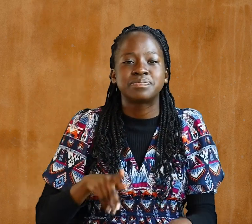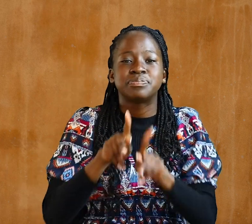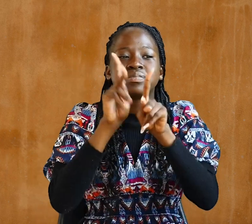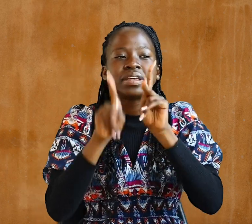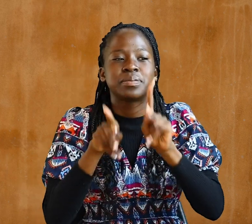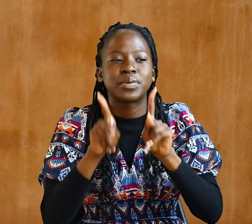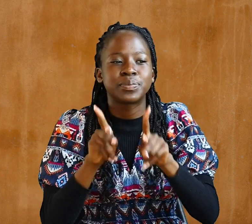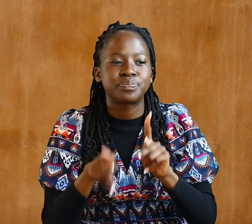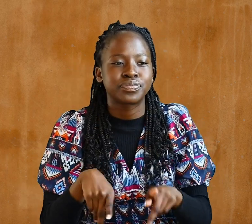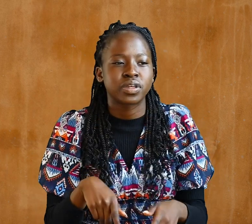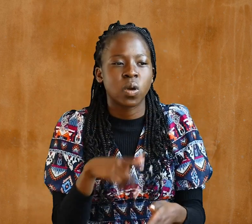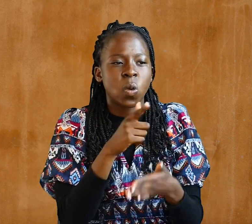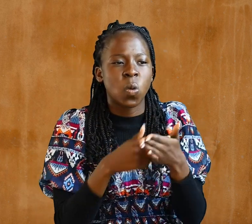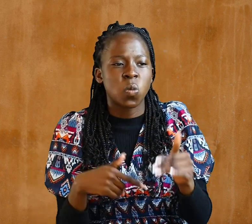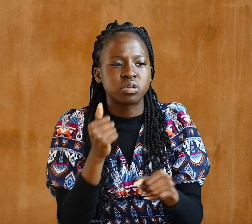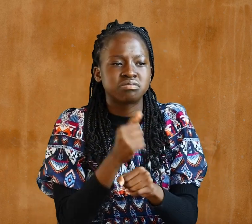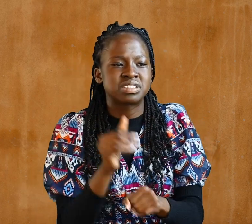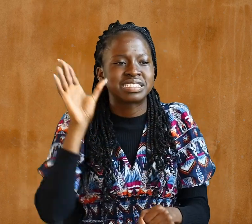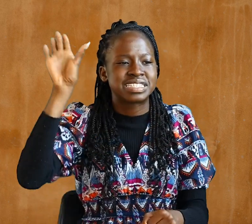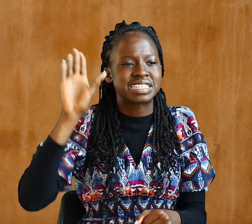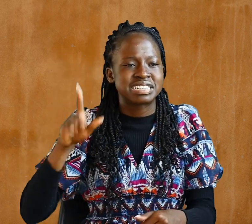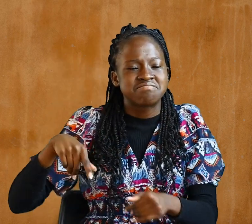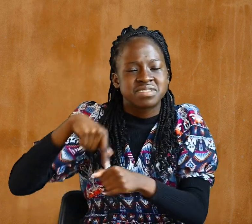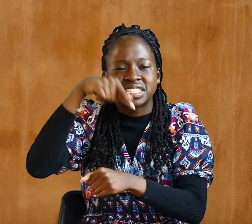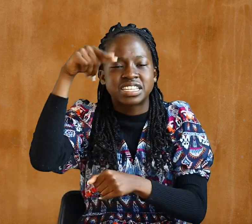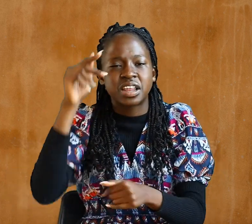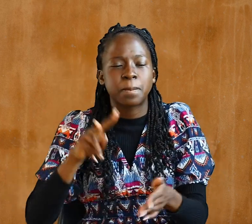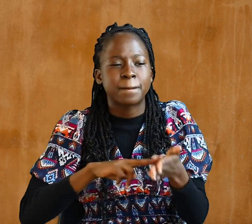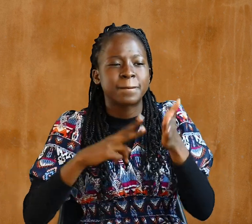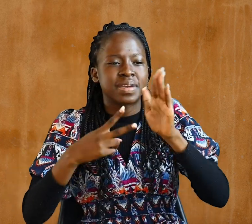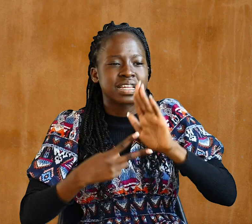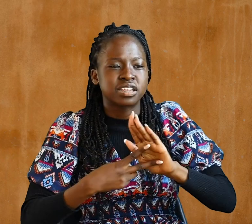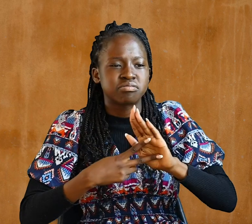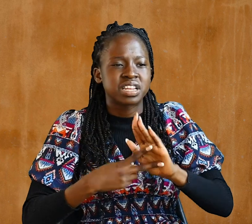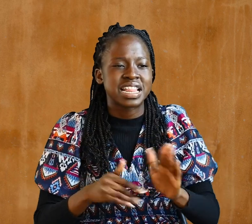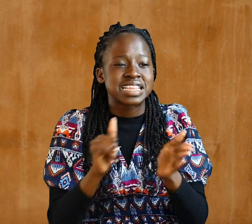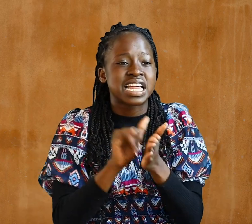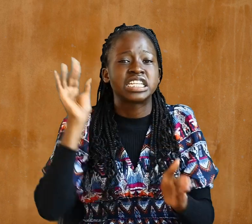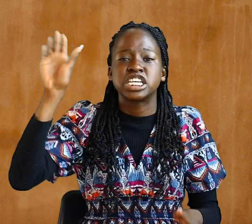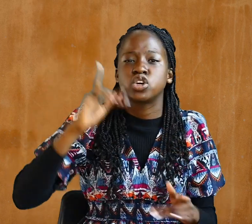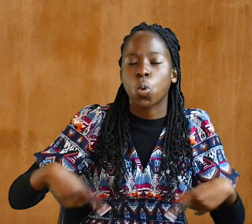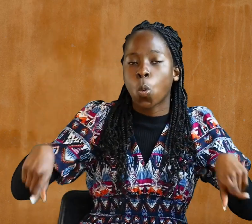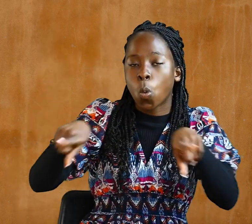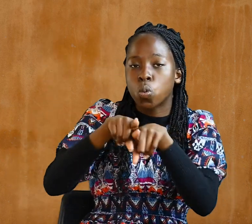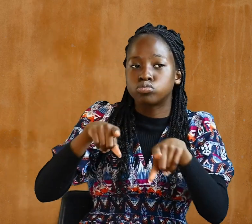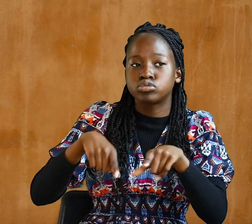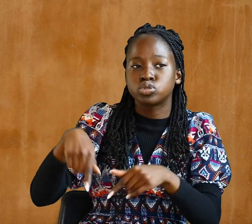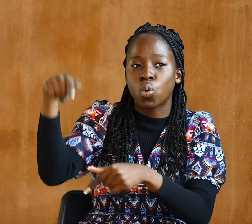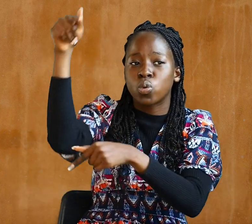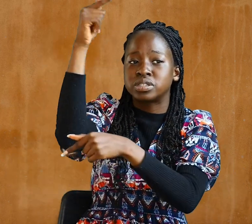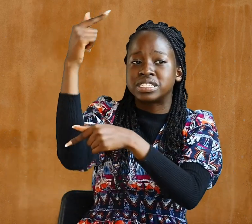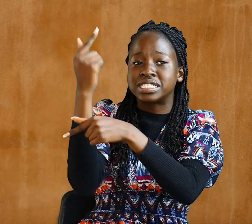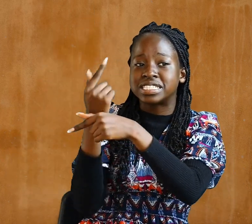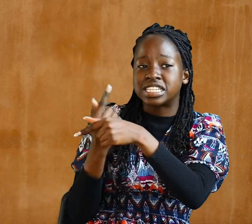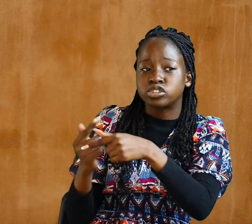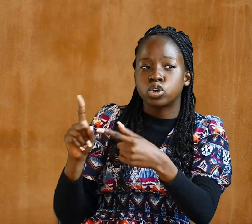What does he ascended mean, except that he also descended to the lower